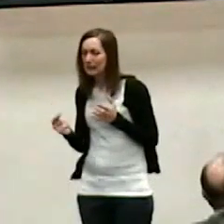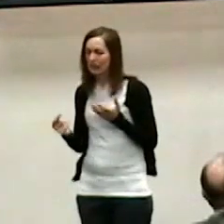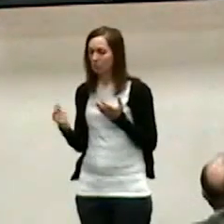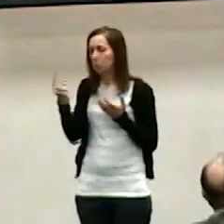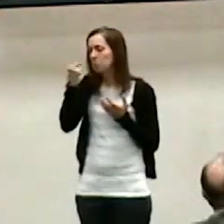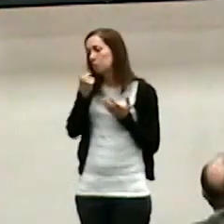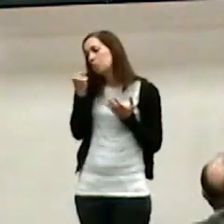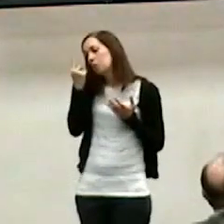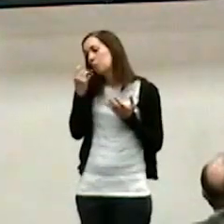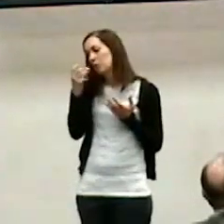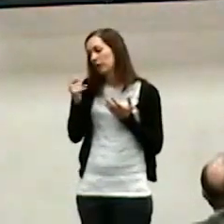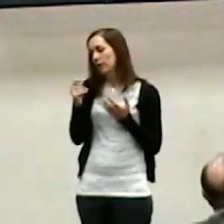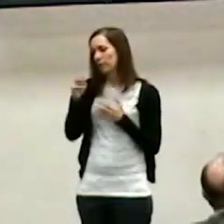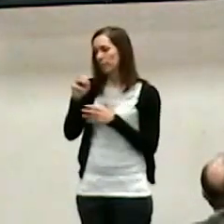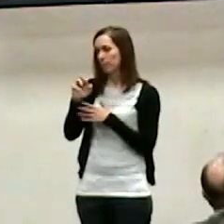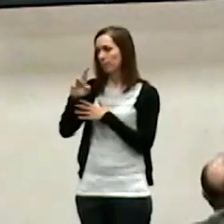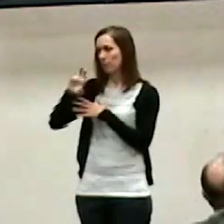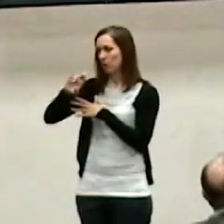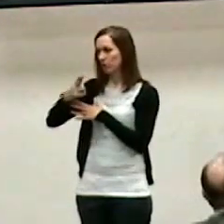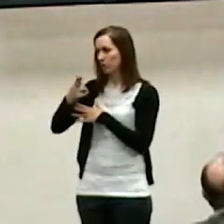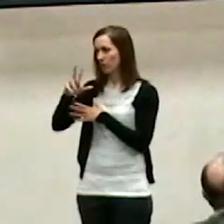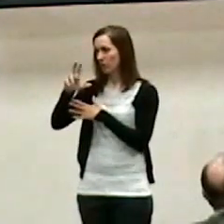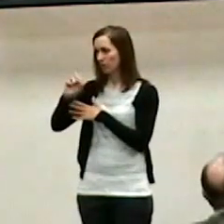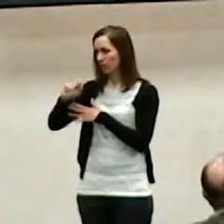up a collection on one Sunday